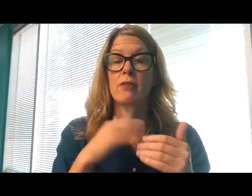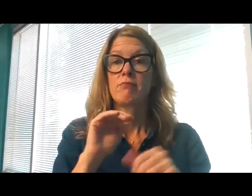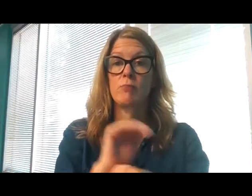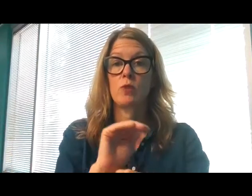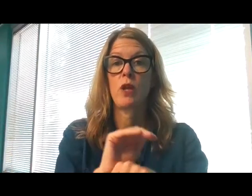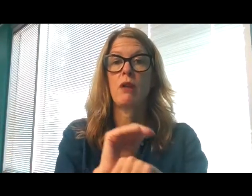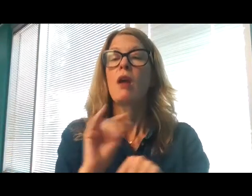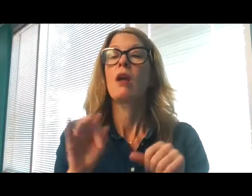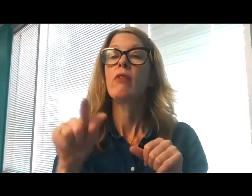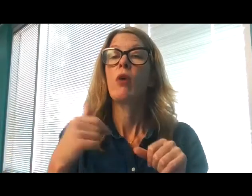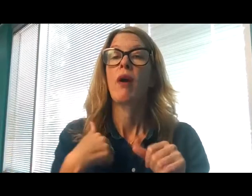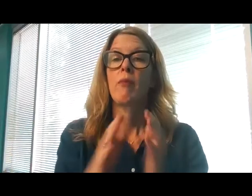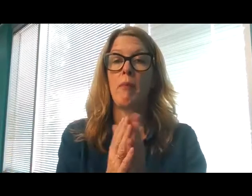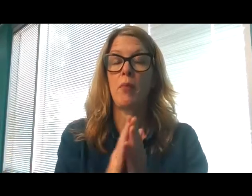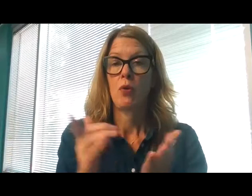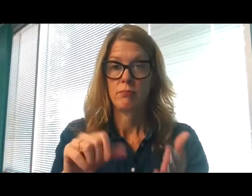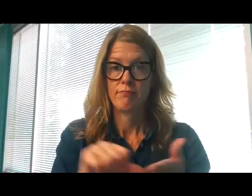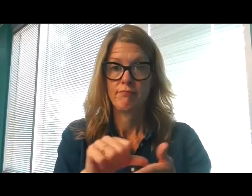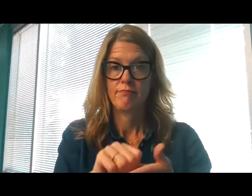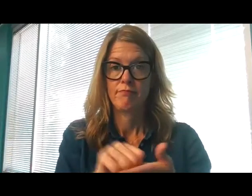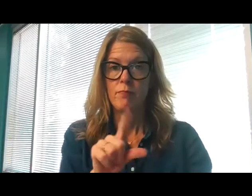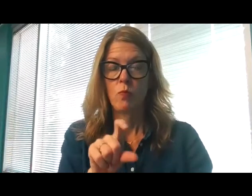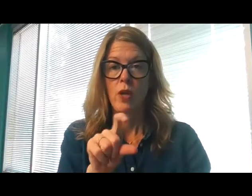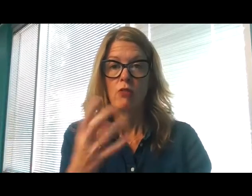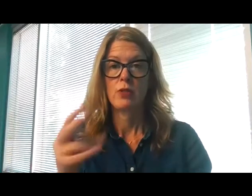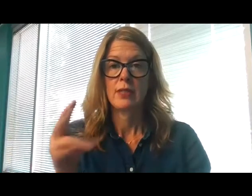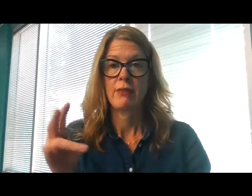If you have a prayer book, we're going to start on page 117.